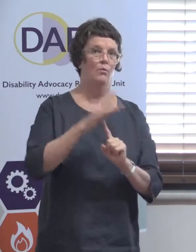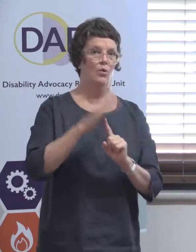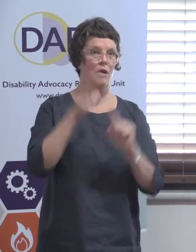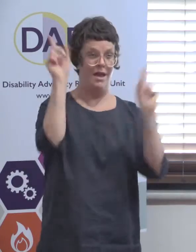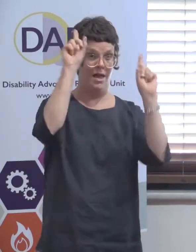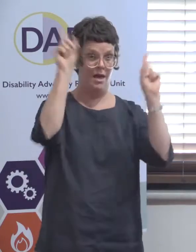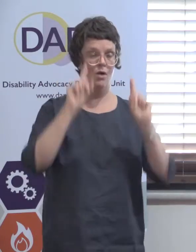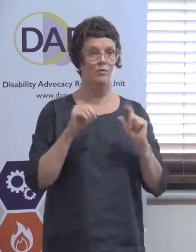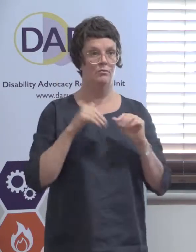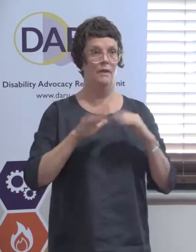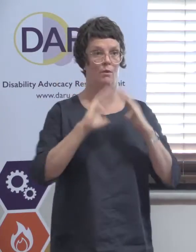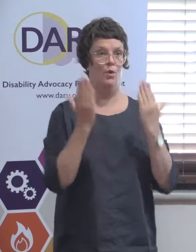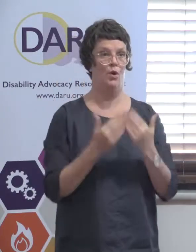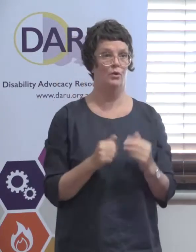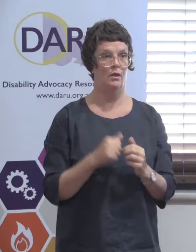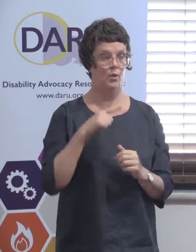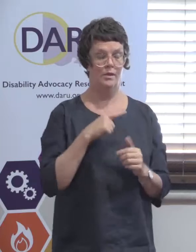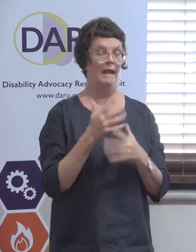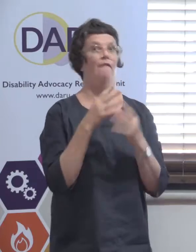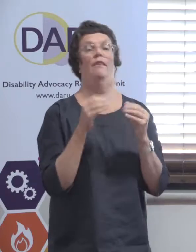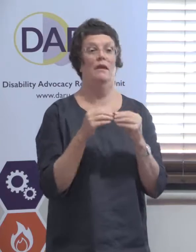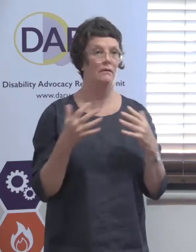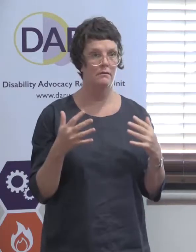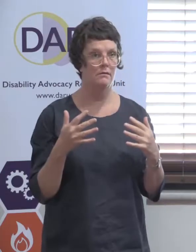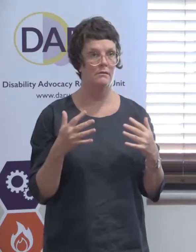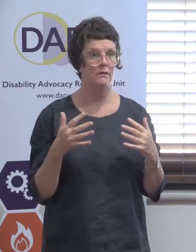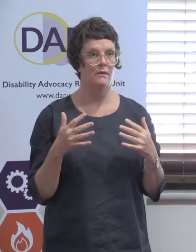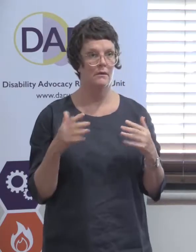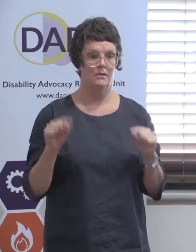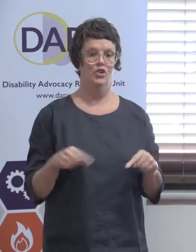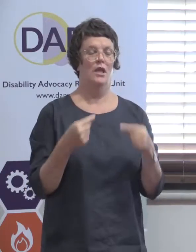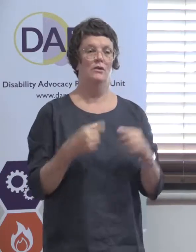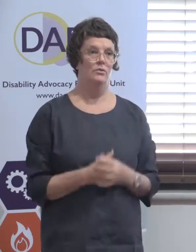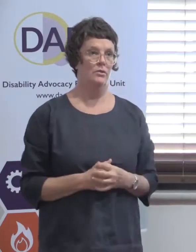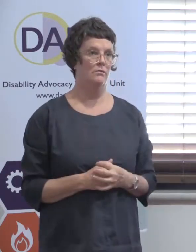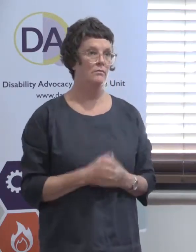times when everything seems to be challenged. Thank you, Mary.